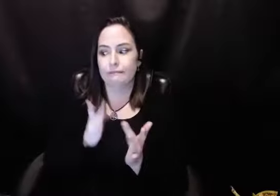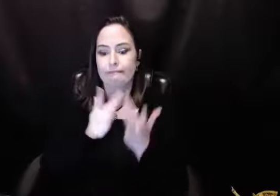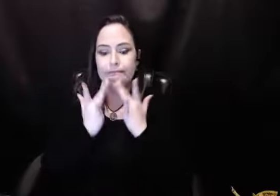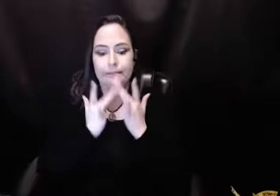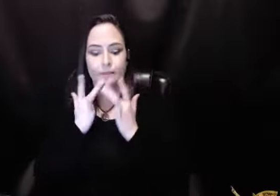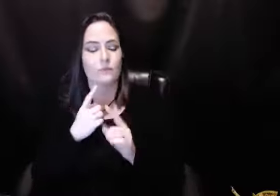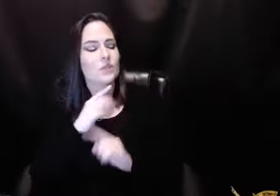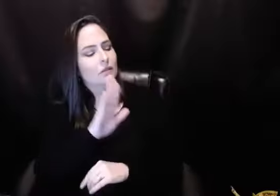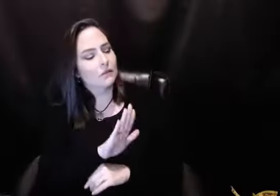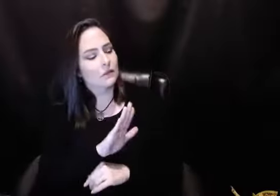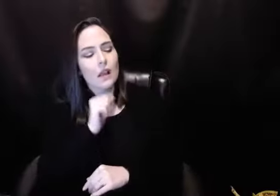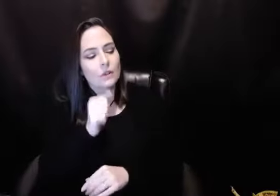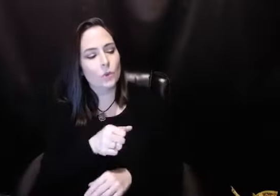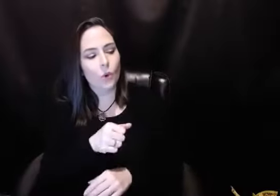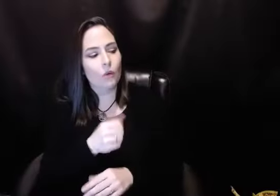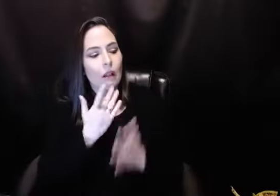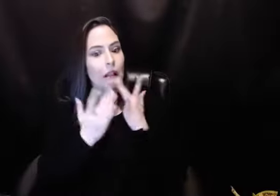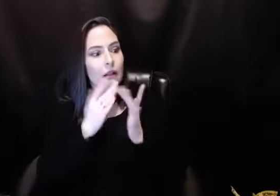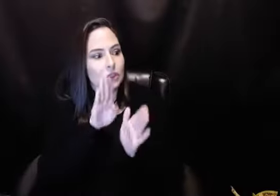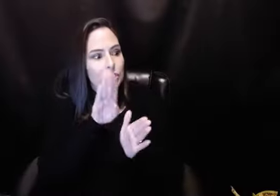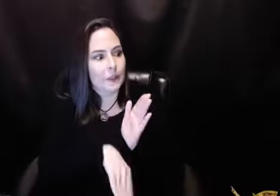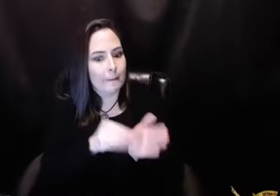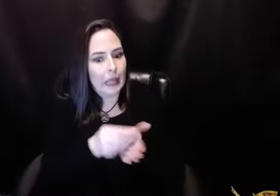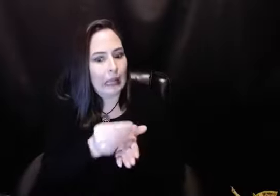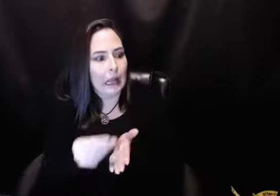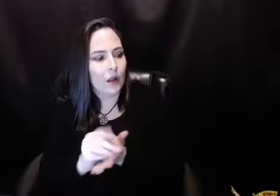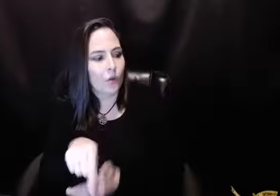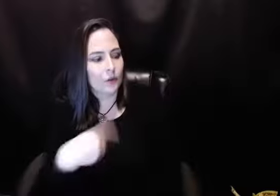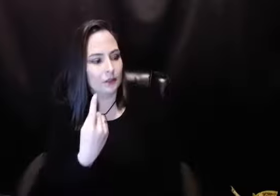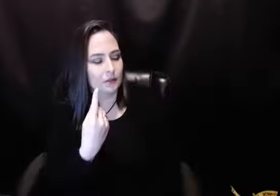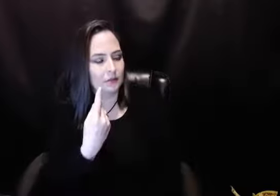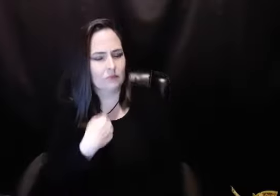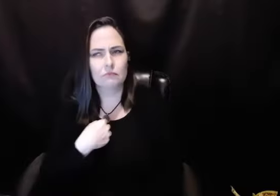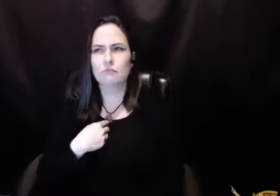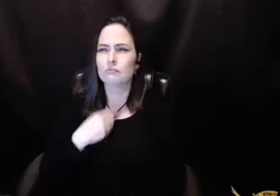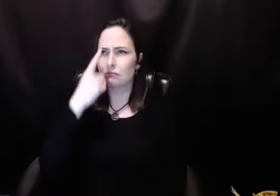always there. So she said to me, don't be cheap.